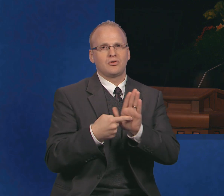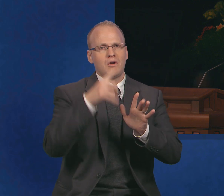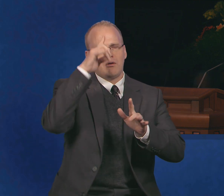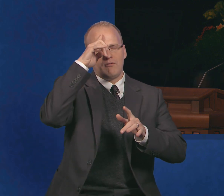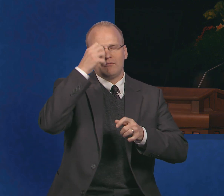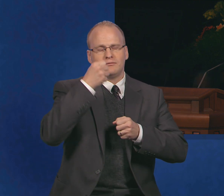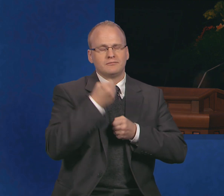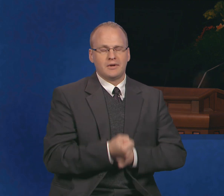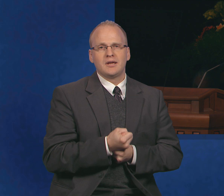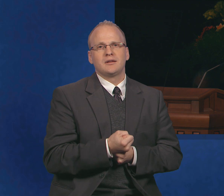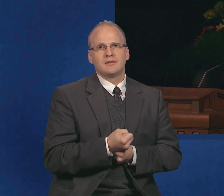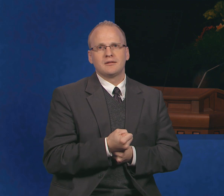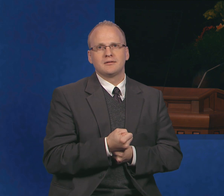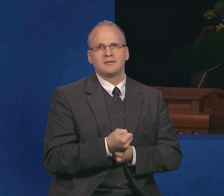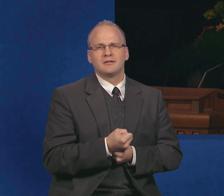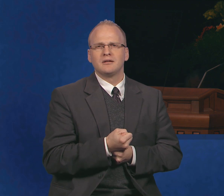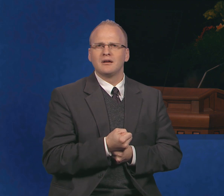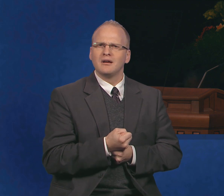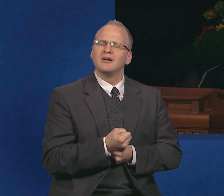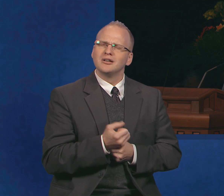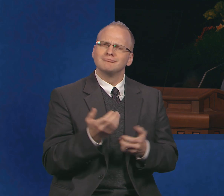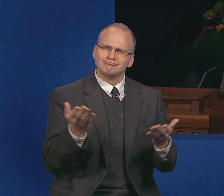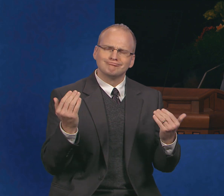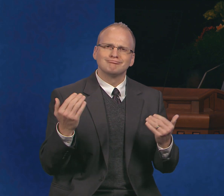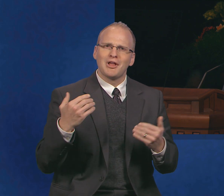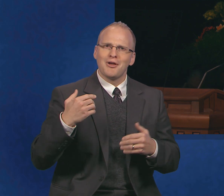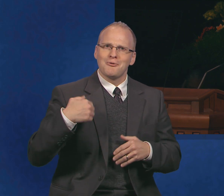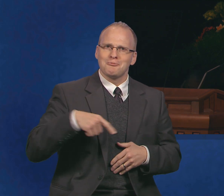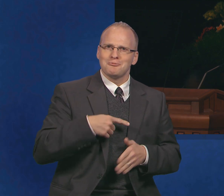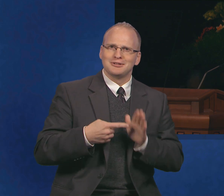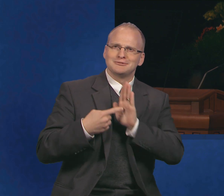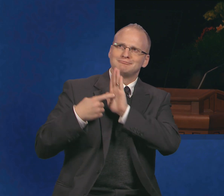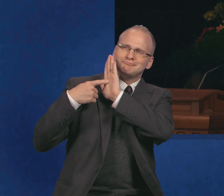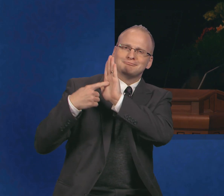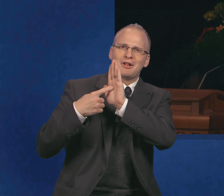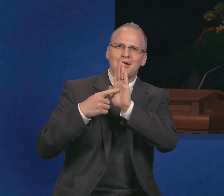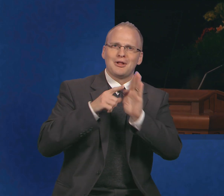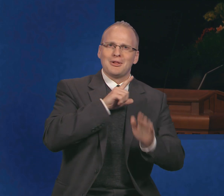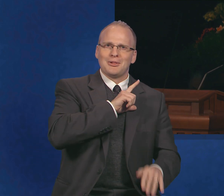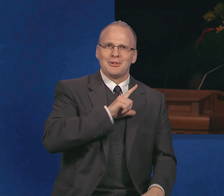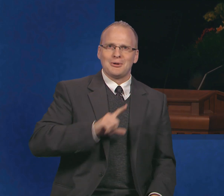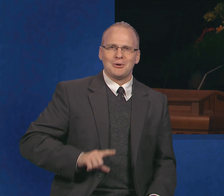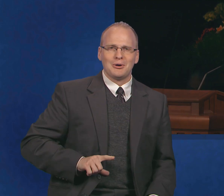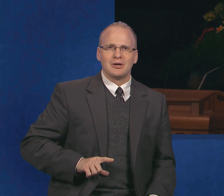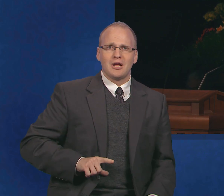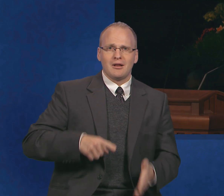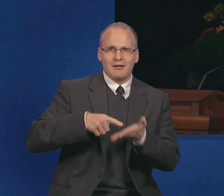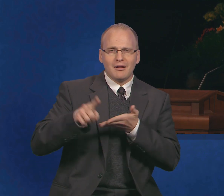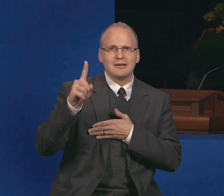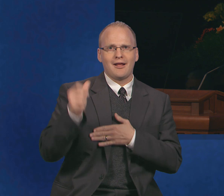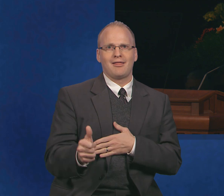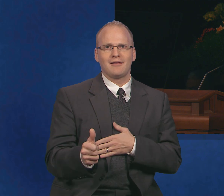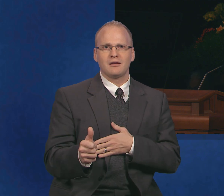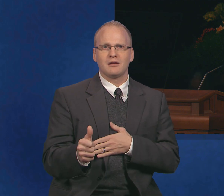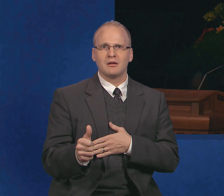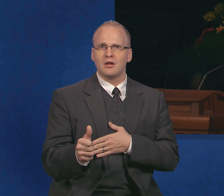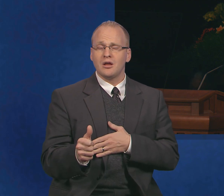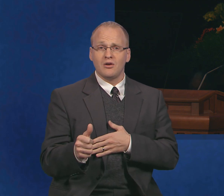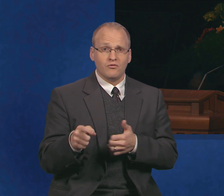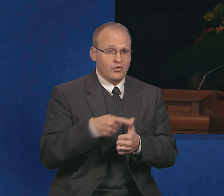in the Lord by paying our tithing. Pay it first. Pay it honestly. Teach our children to pay tithing, even on their allowance or